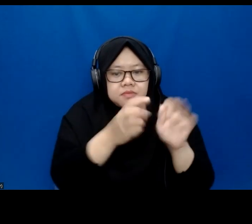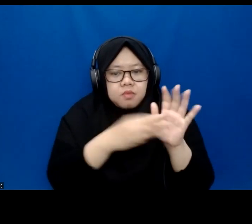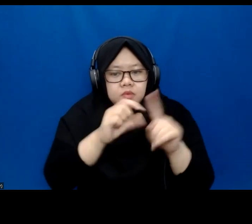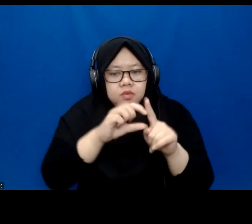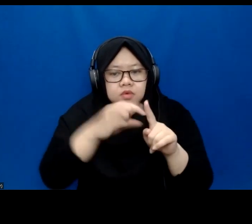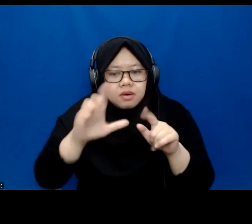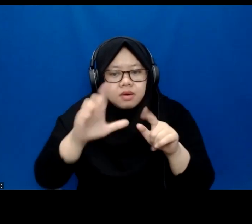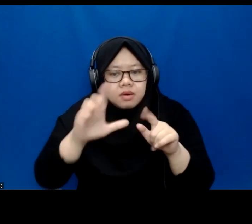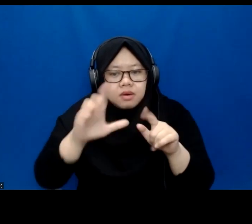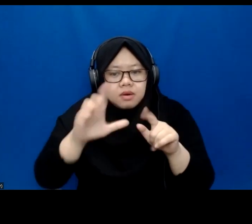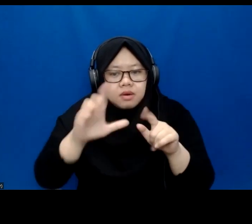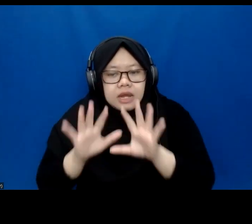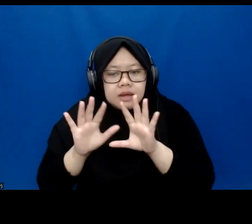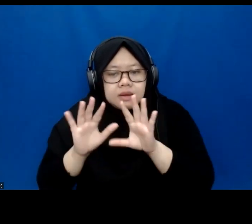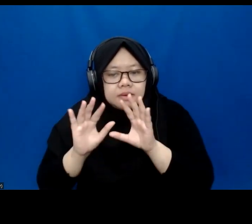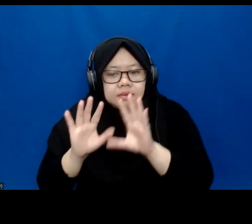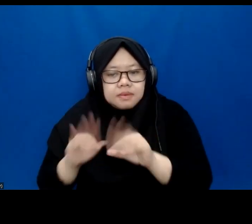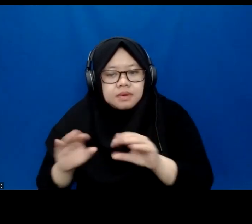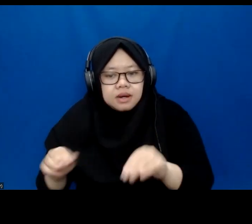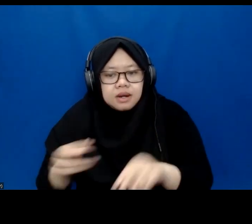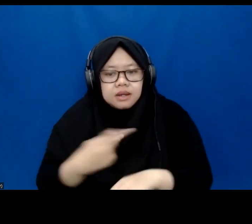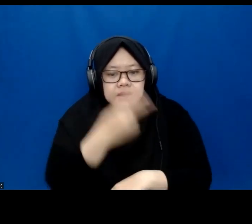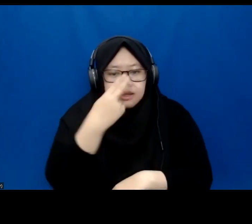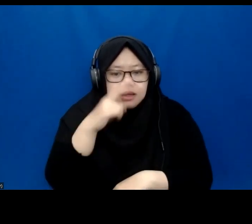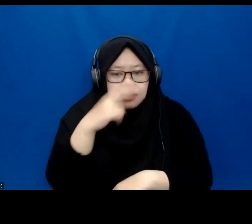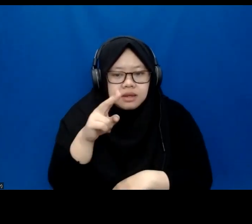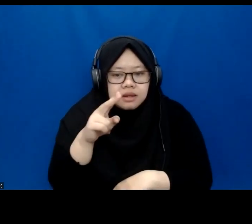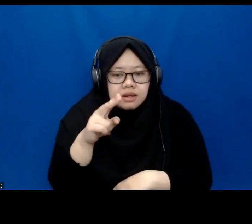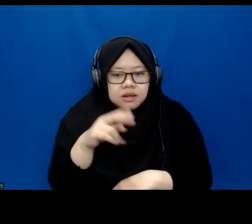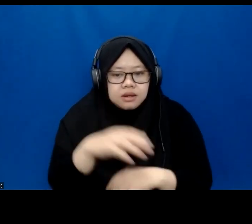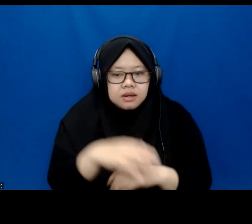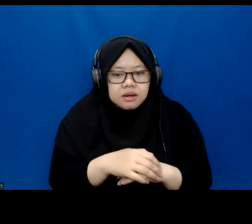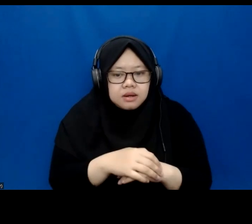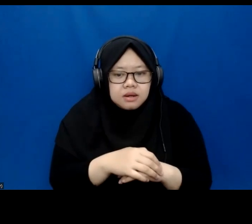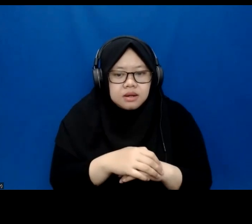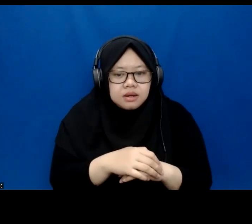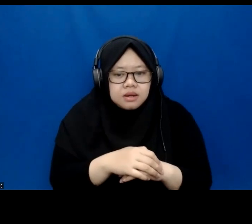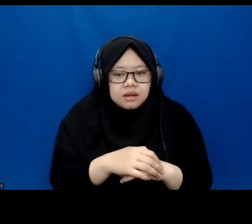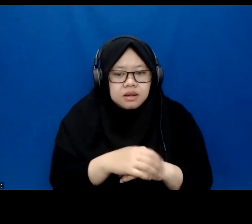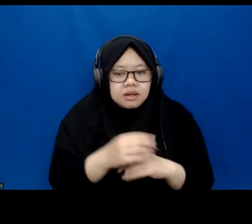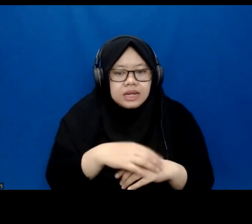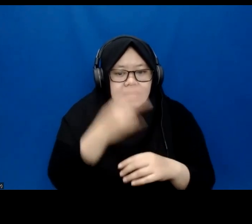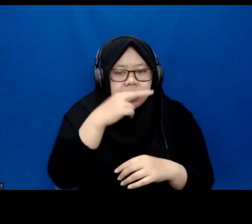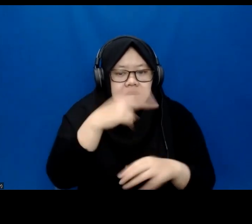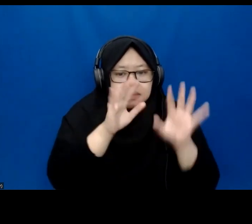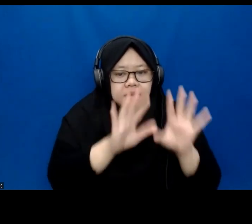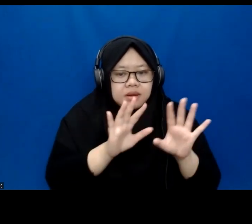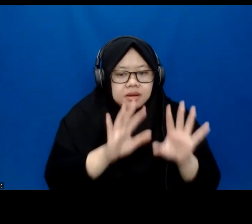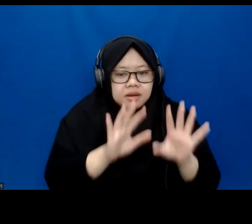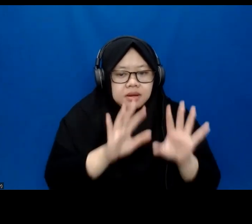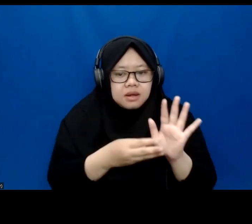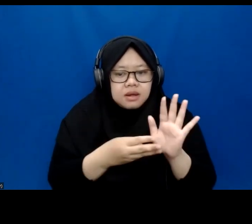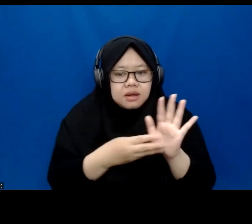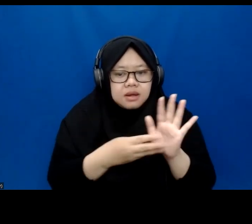With the law in Thailand as well, as I mentioned earlier that in Thailand we have a law that mandates